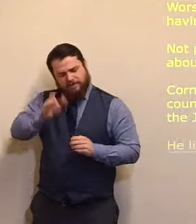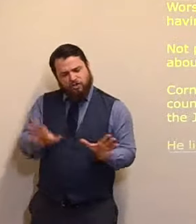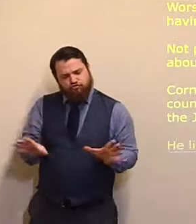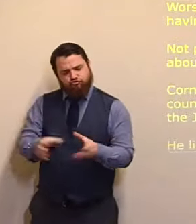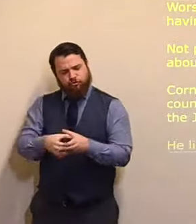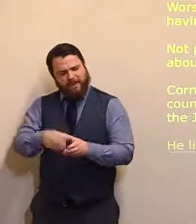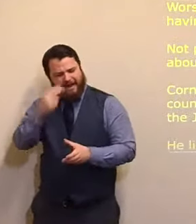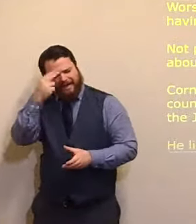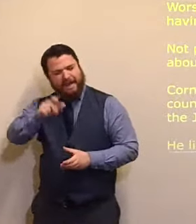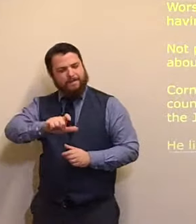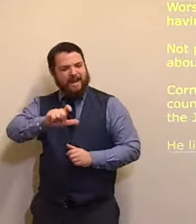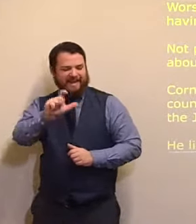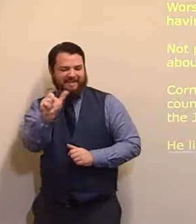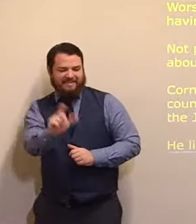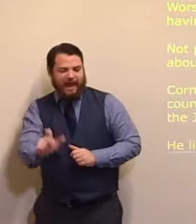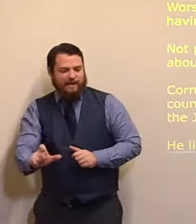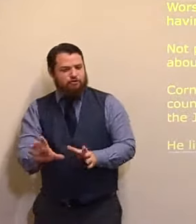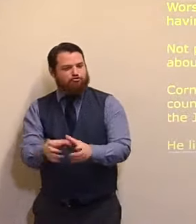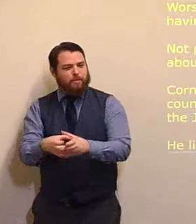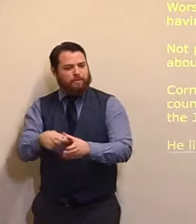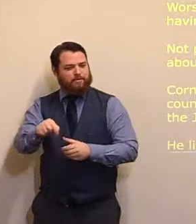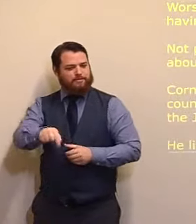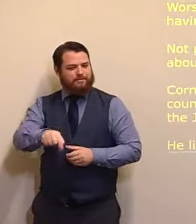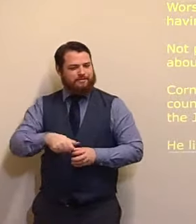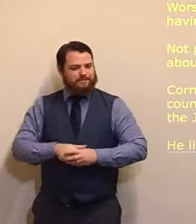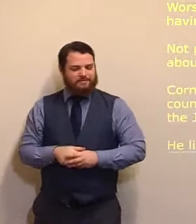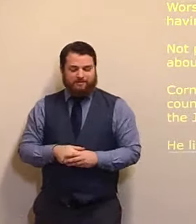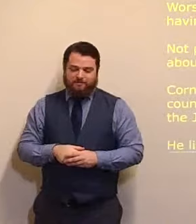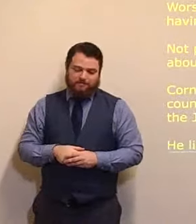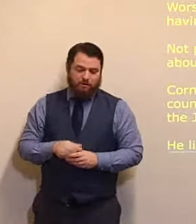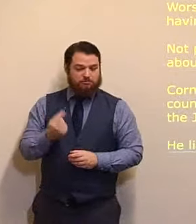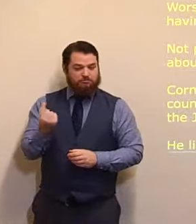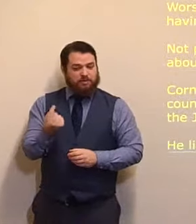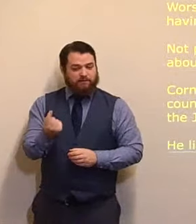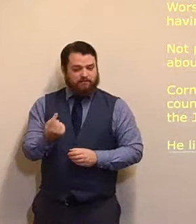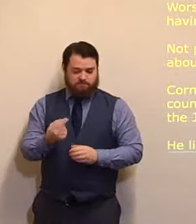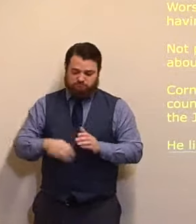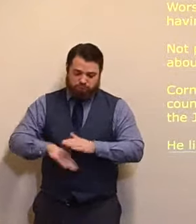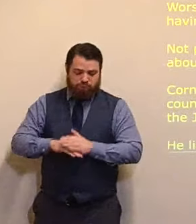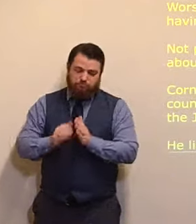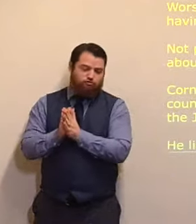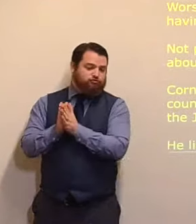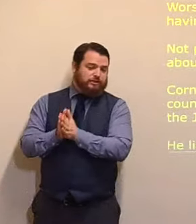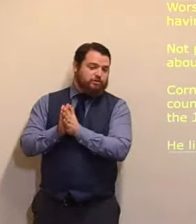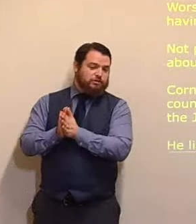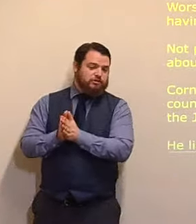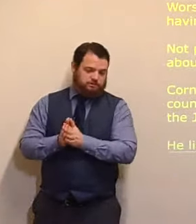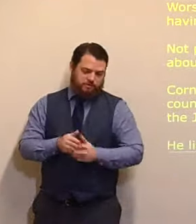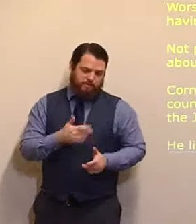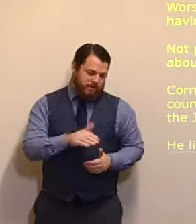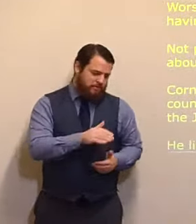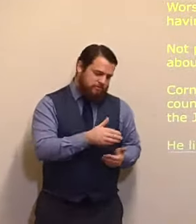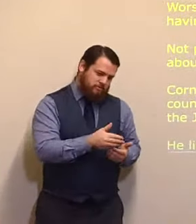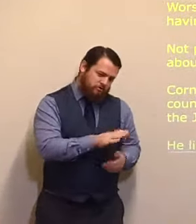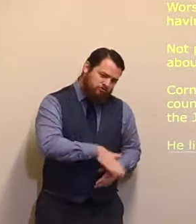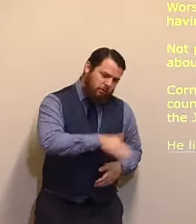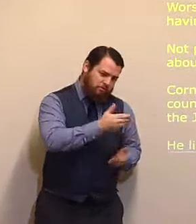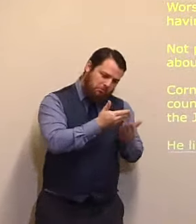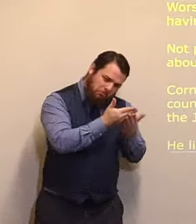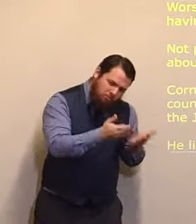So, first, he was a religious man, from paganism, he now adopted, the